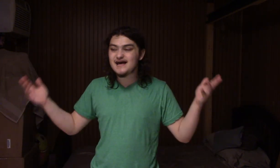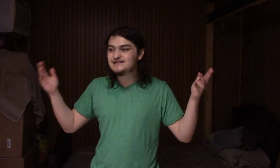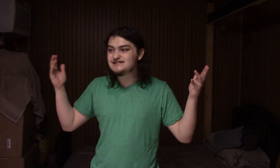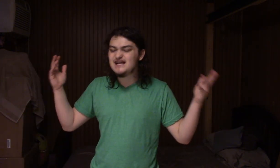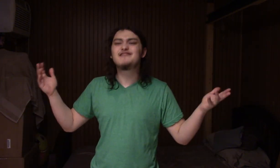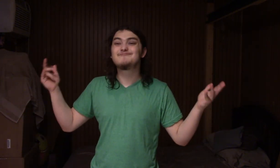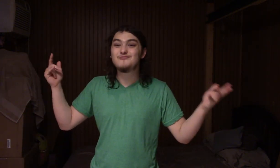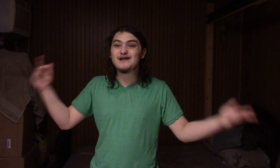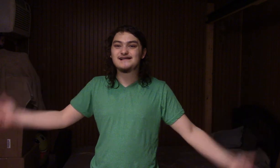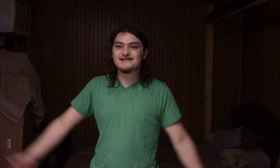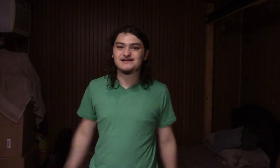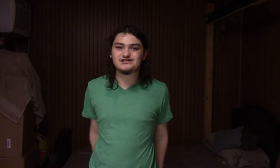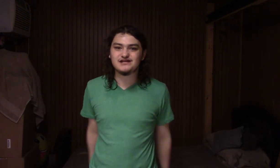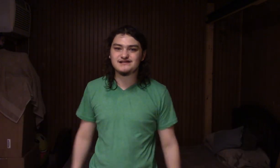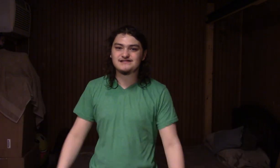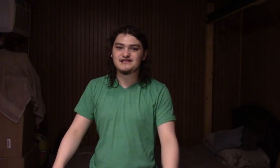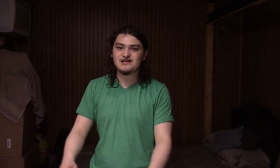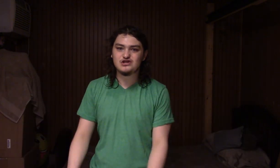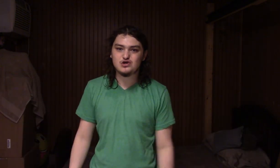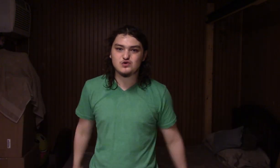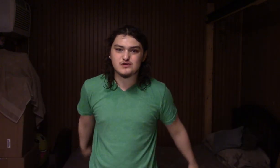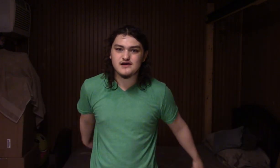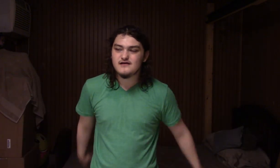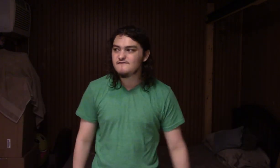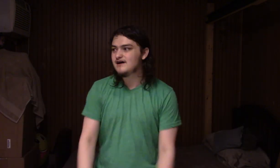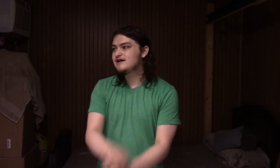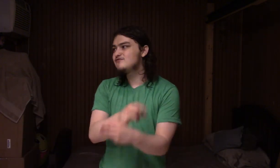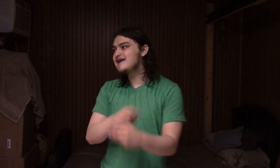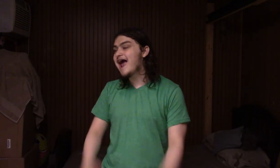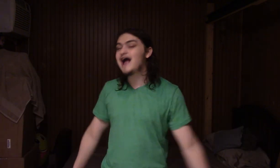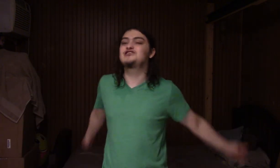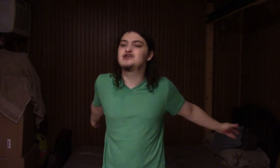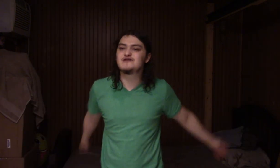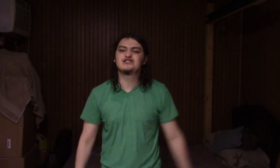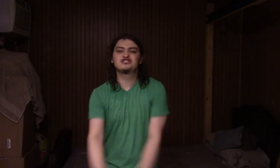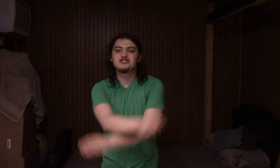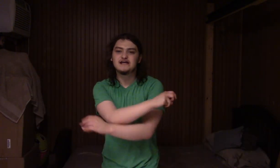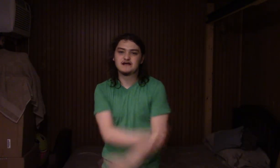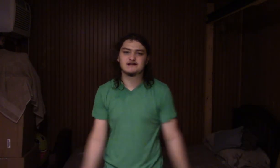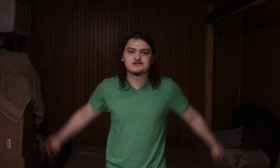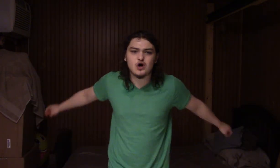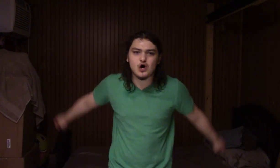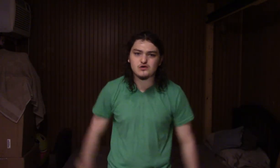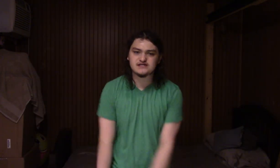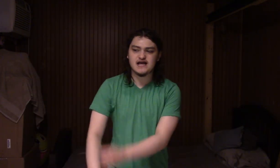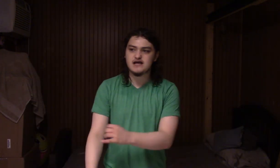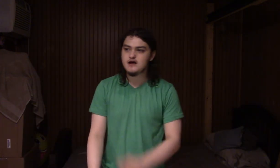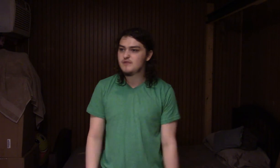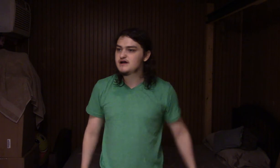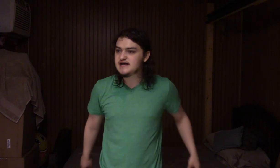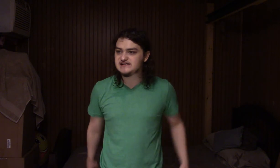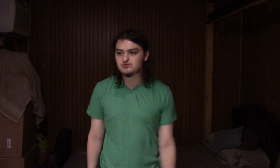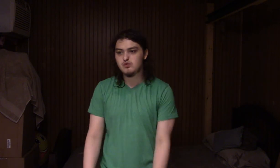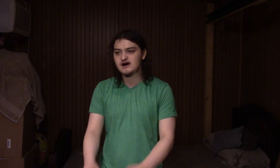it's not, when they say you should, it's nothing new. Fucking reactionary shit on us all day. But, guess what?